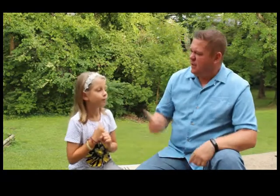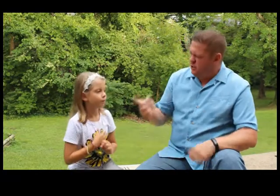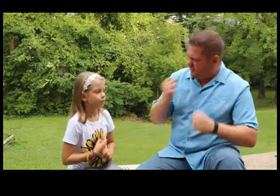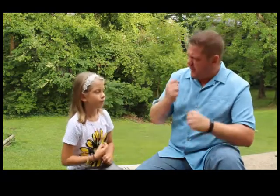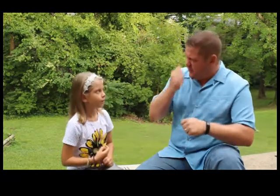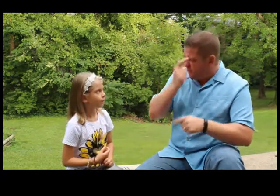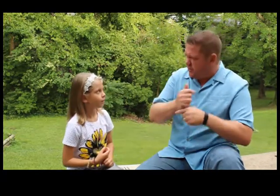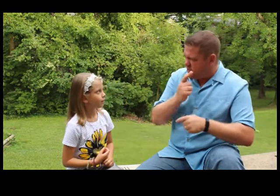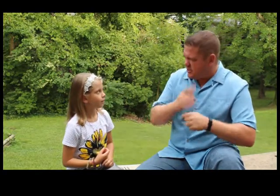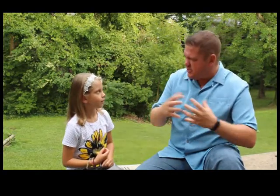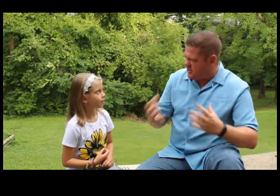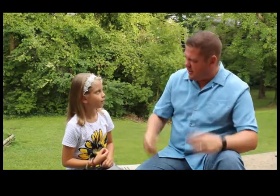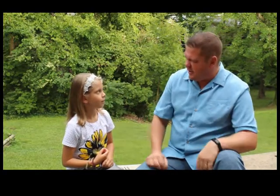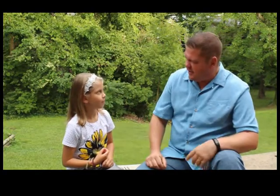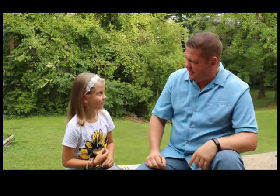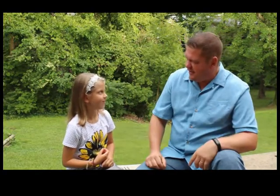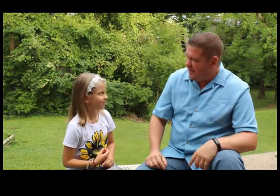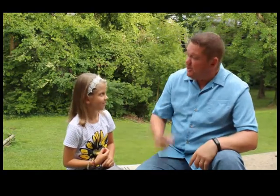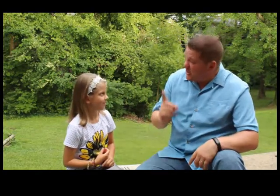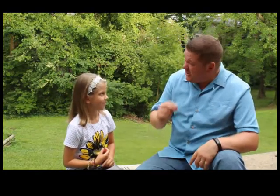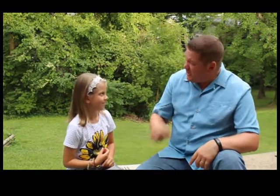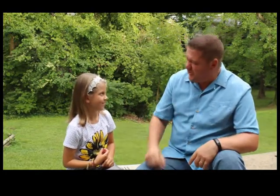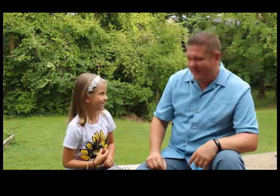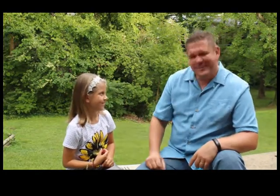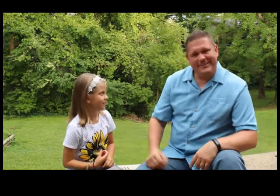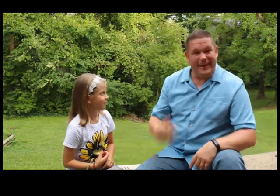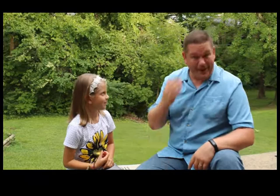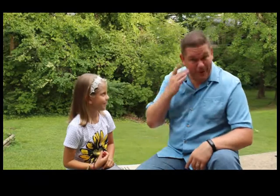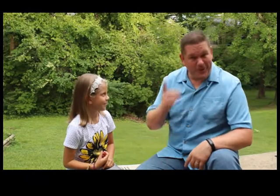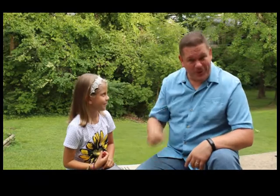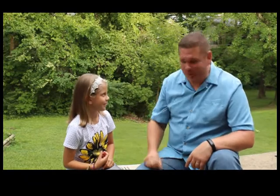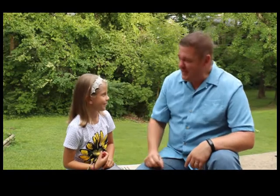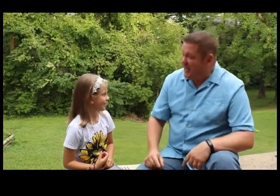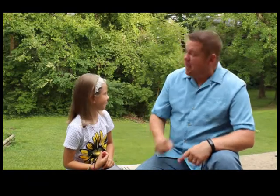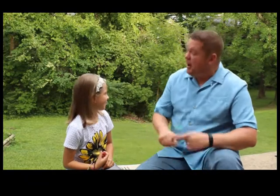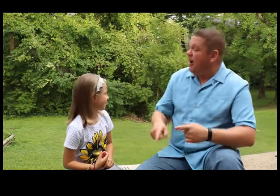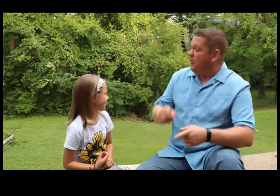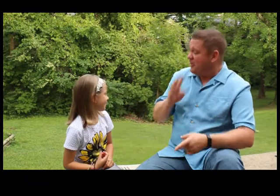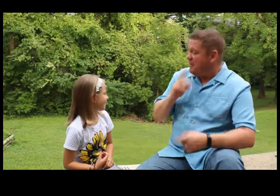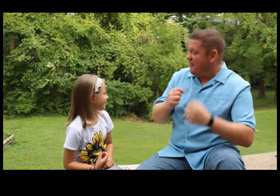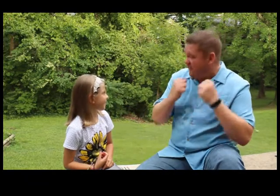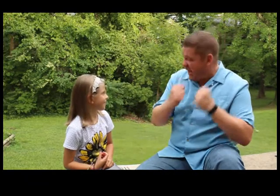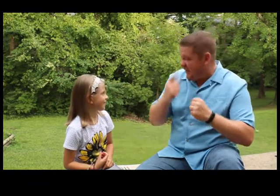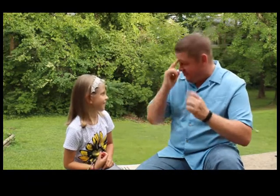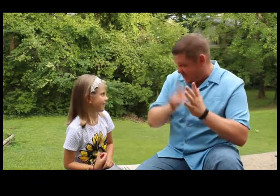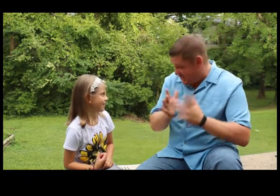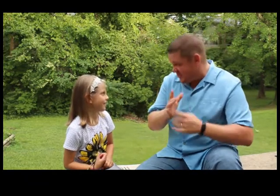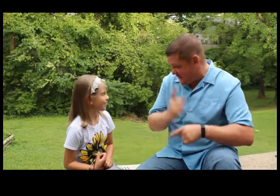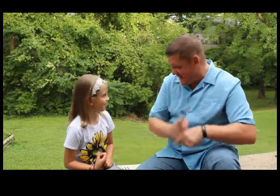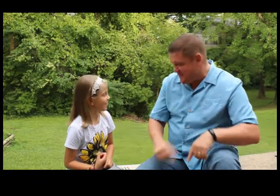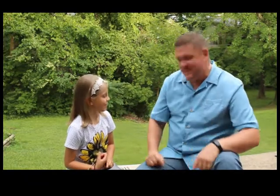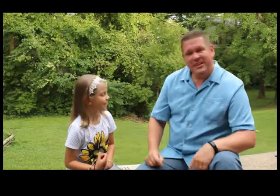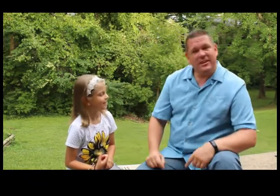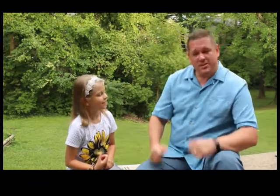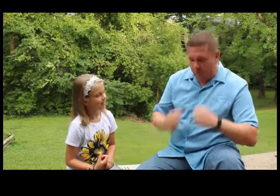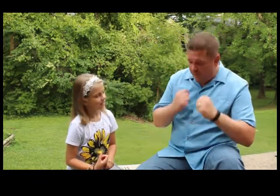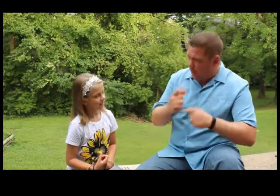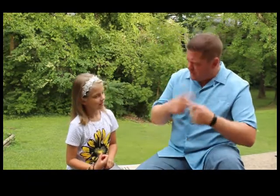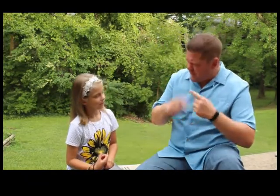Do you fight with your brothers and sisters a lot? You do? Yeah, I know you do. But we're talking about fighting for Jesus, right? So fight. What's the sign